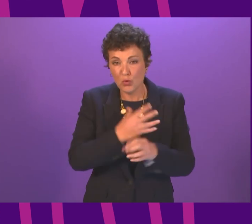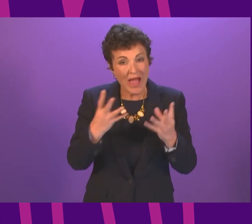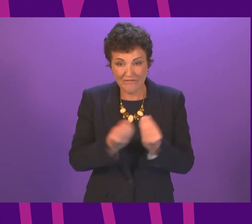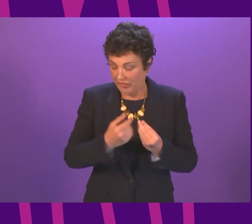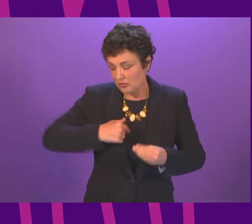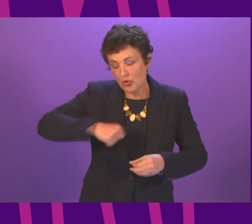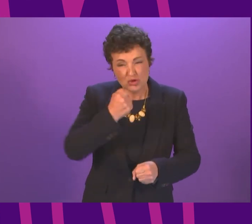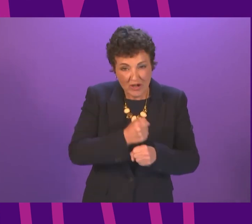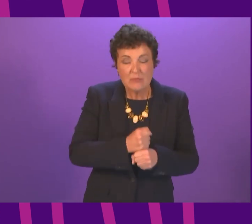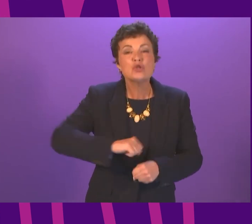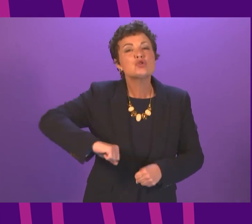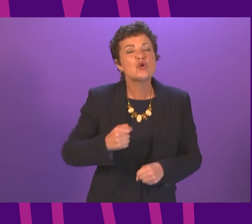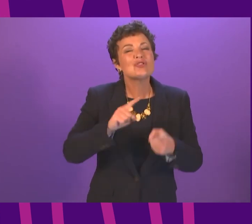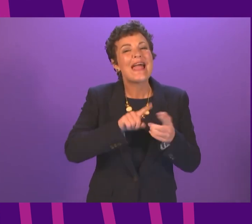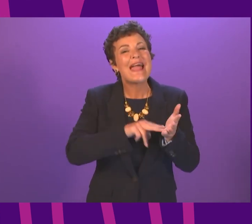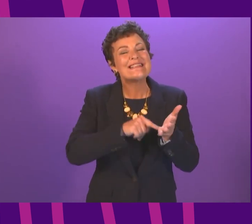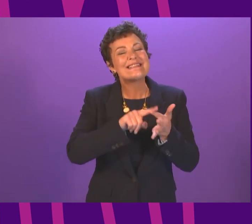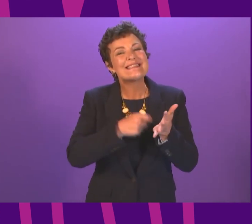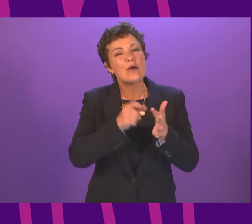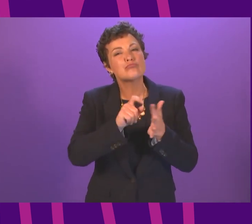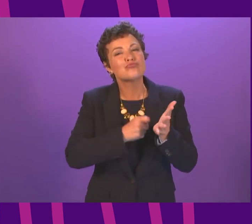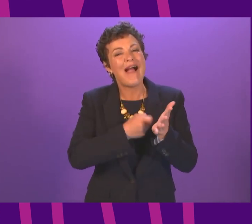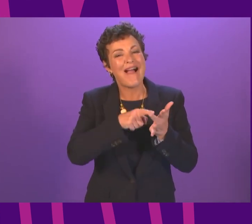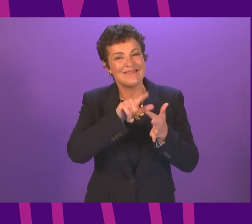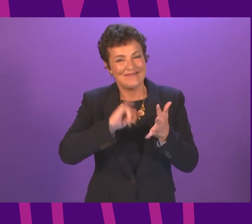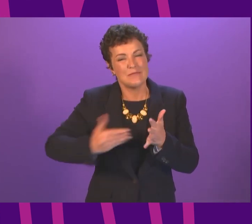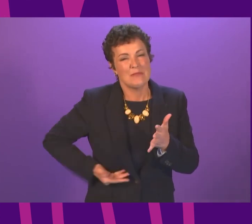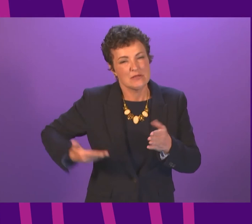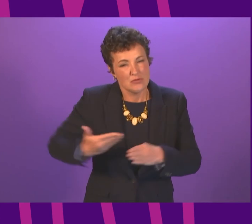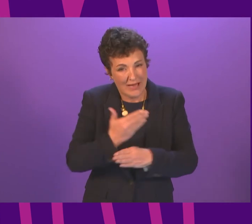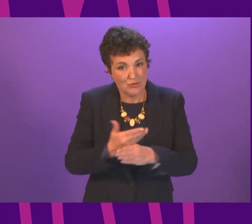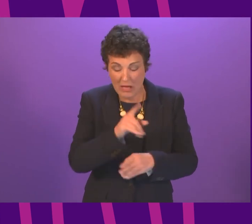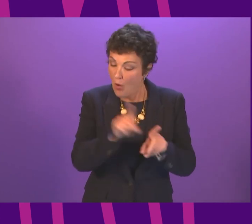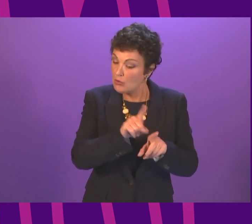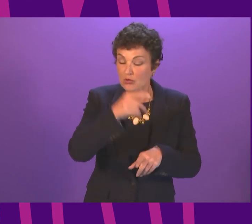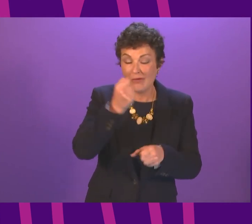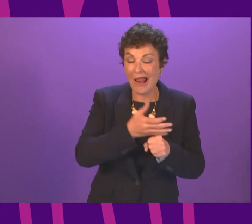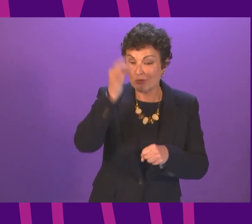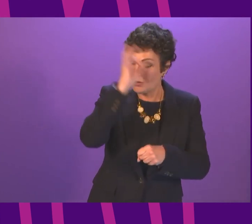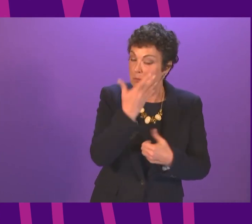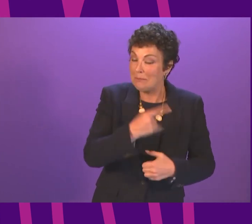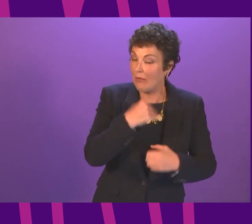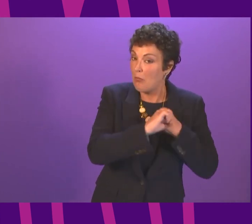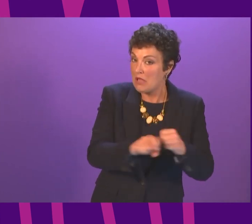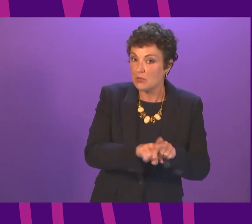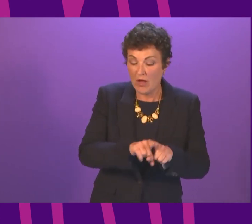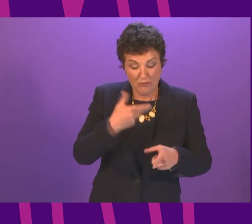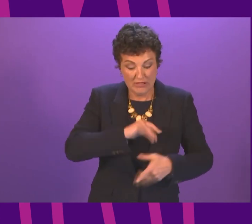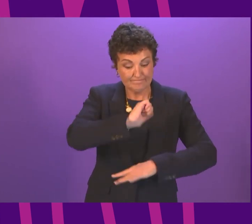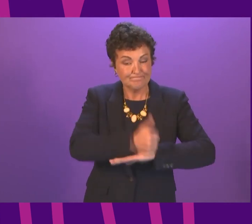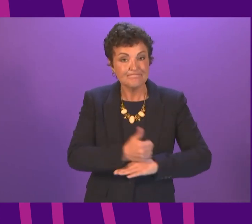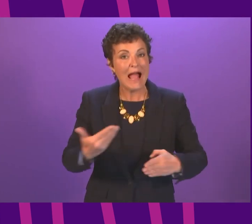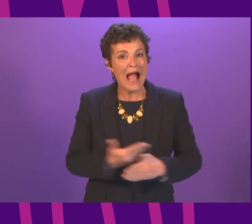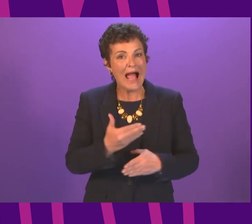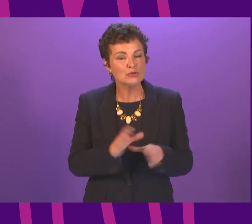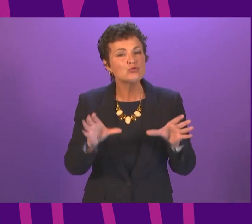Scottish Government and Scottish Enterprise and I know Glasgow City Council has that commitment too. We have put together an action group which